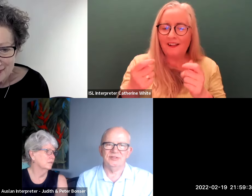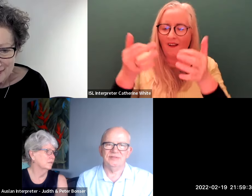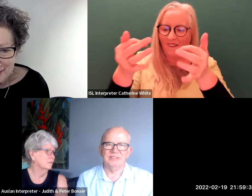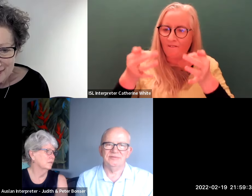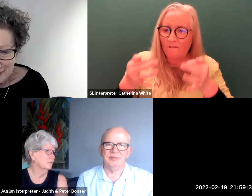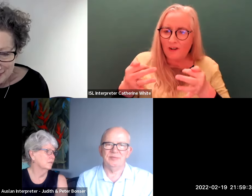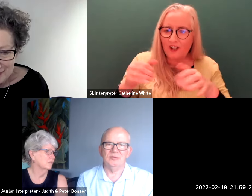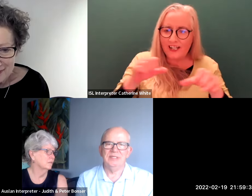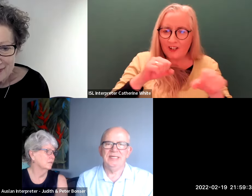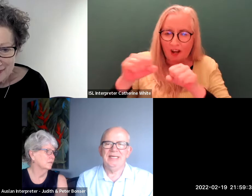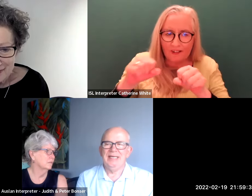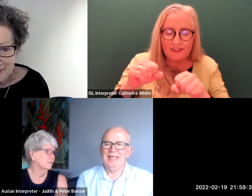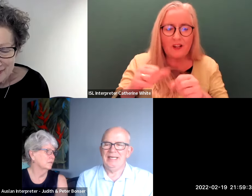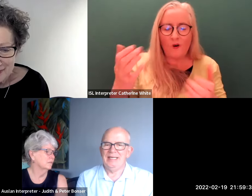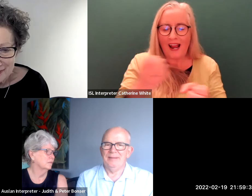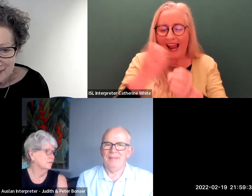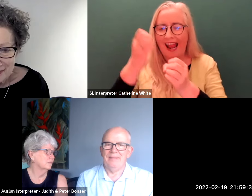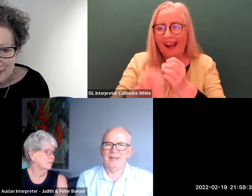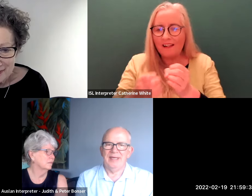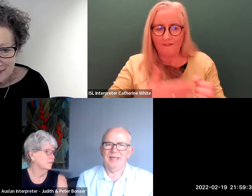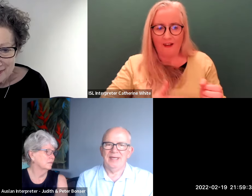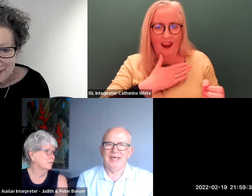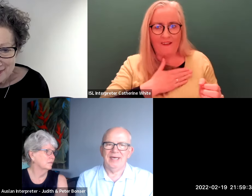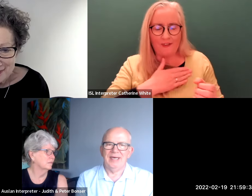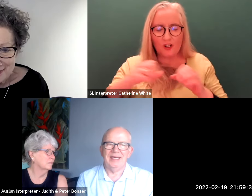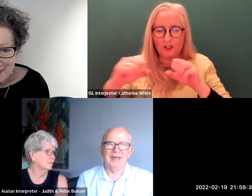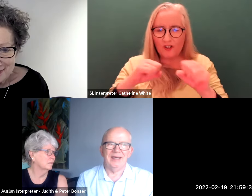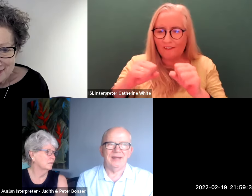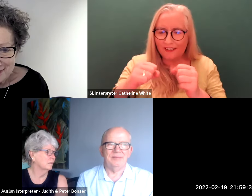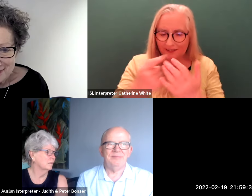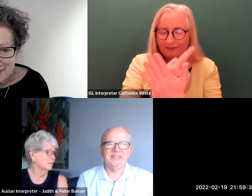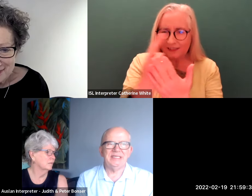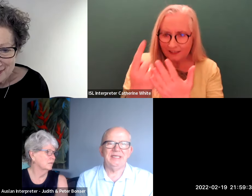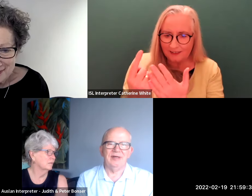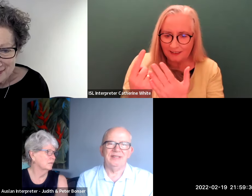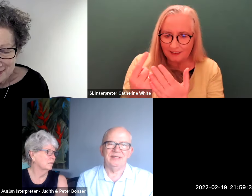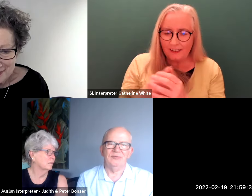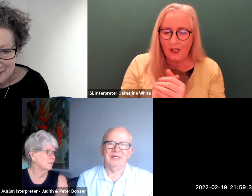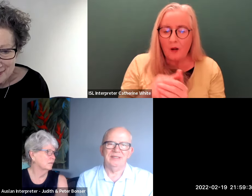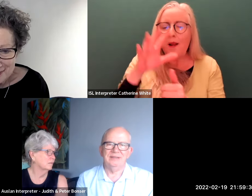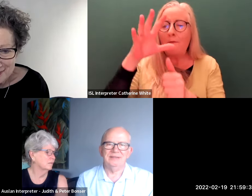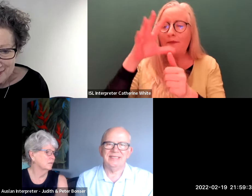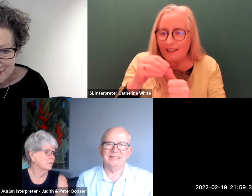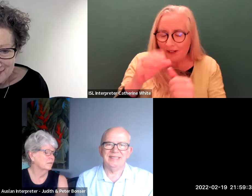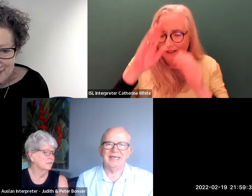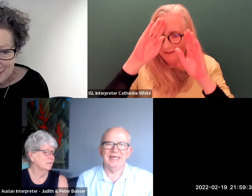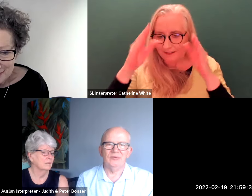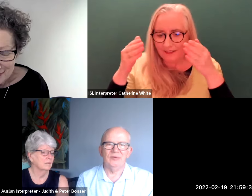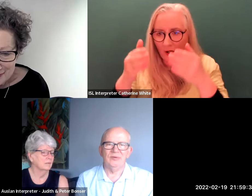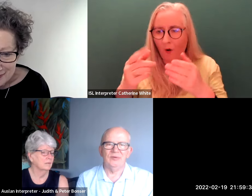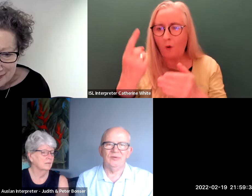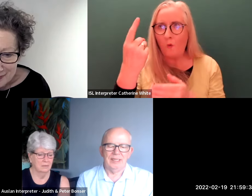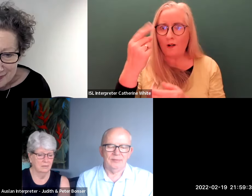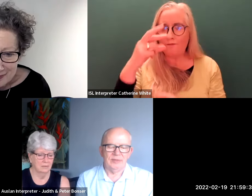end of life services for people um and i and in particular i think one stands out